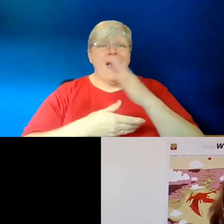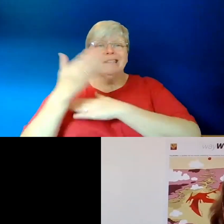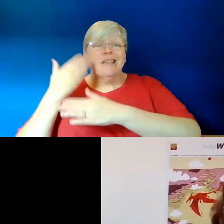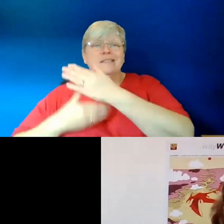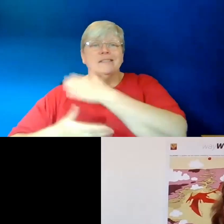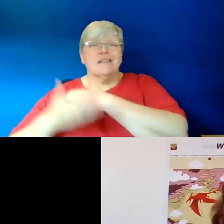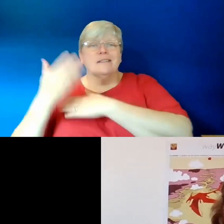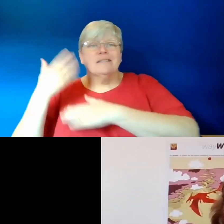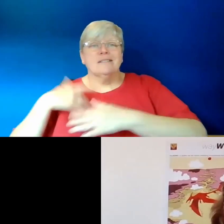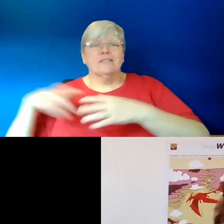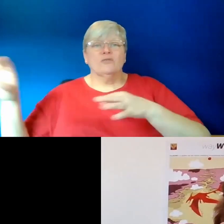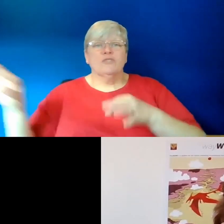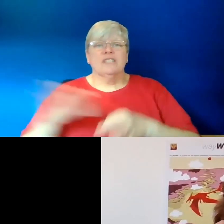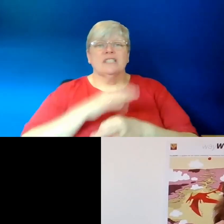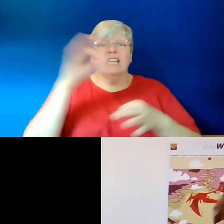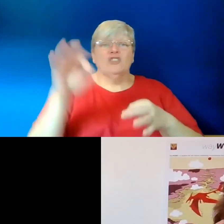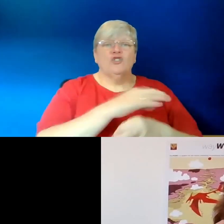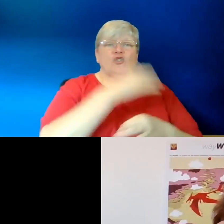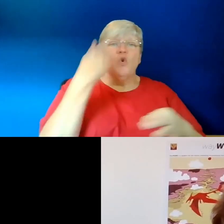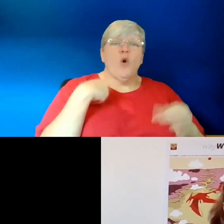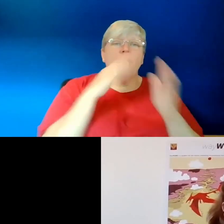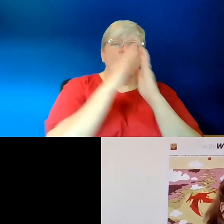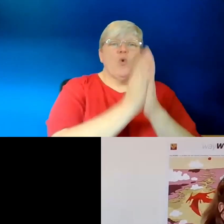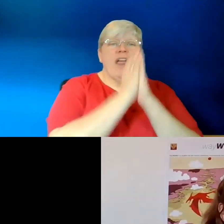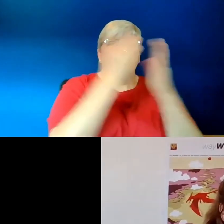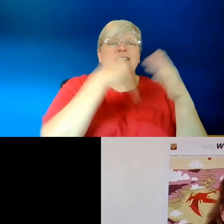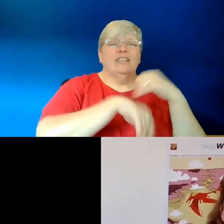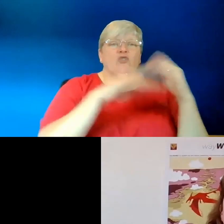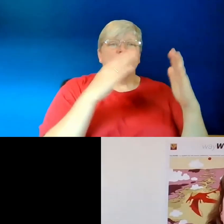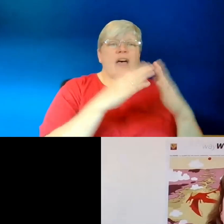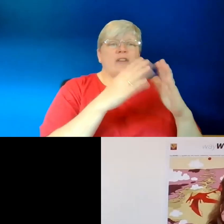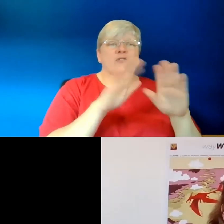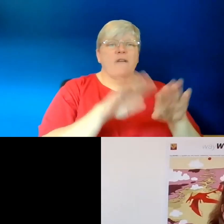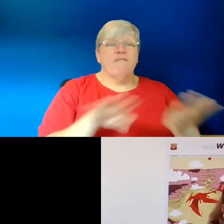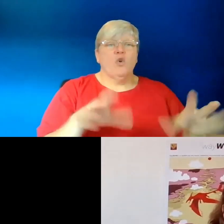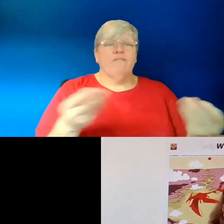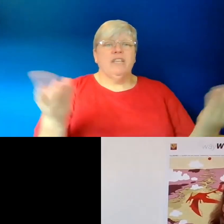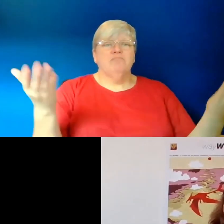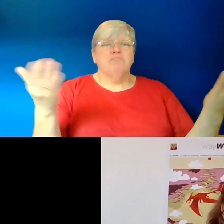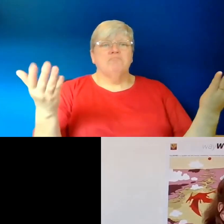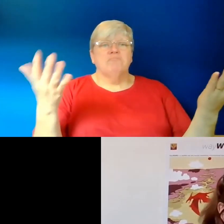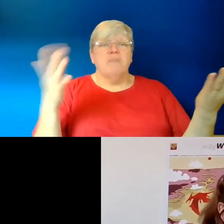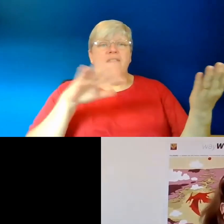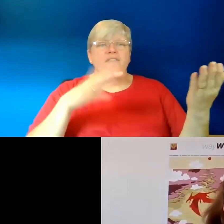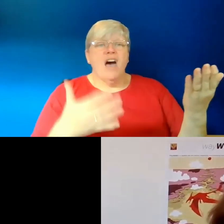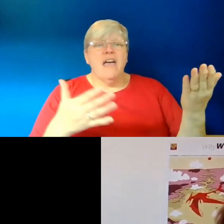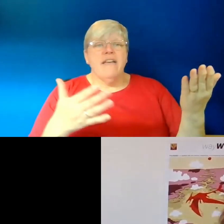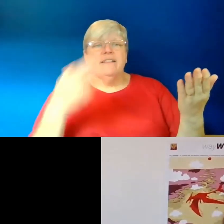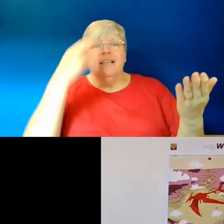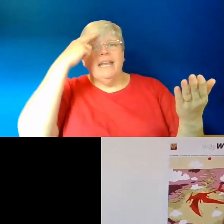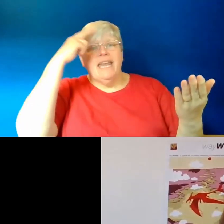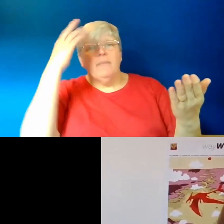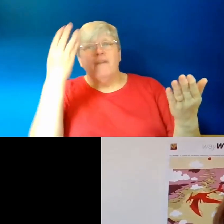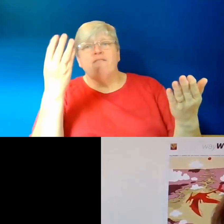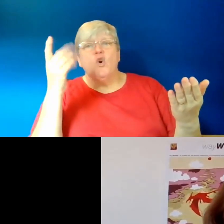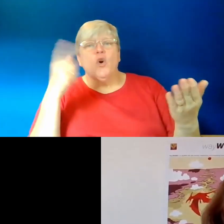Ancestors who stitch your prayers into houses with the floors missing. 5. The name of